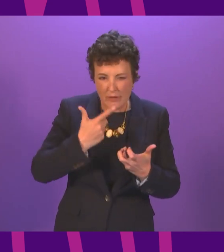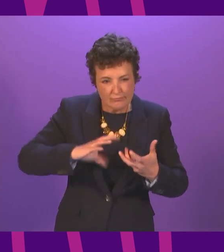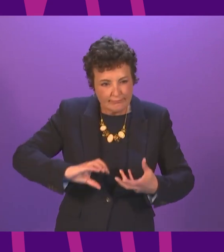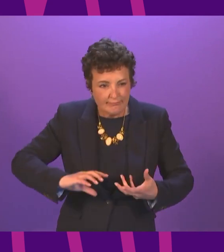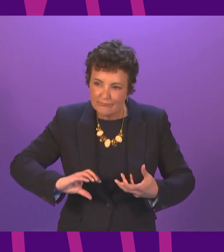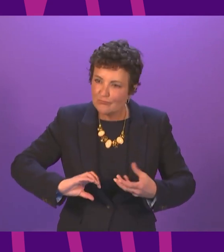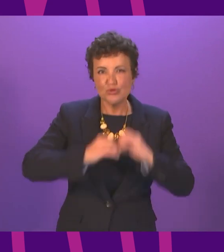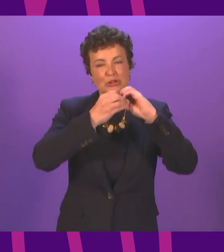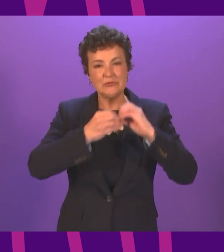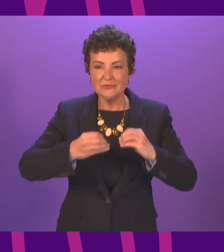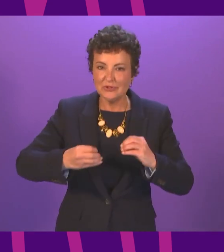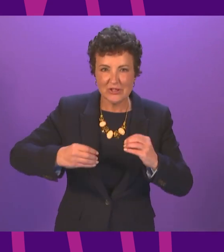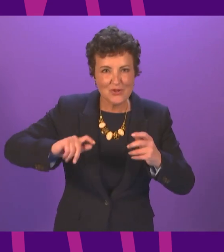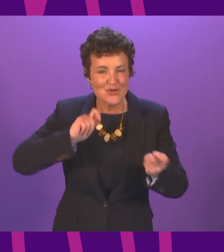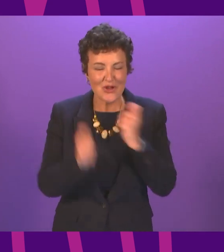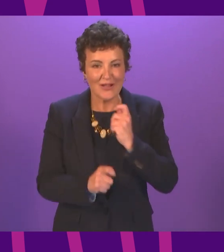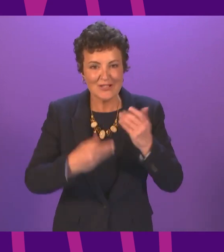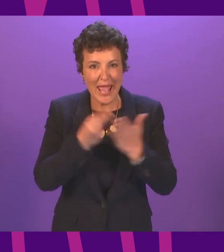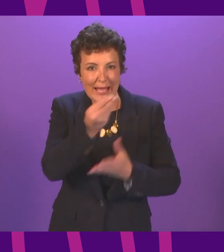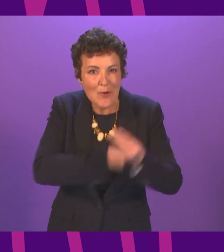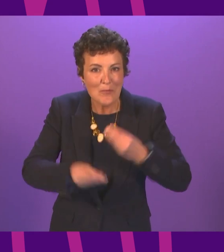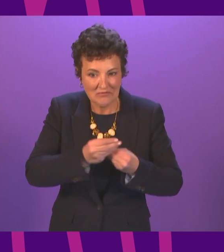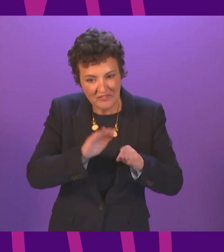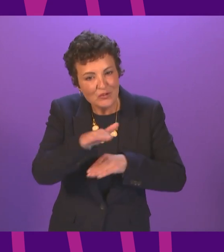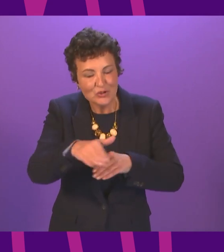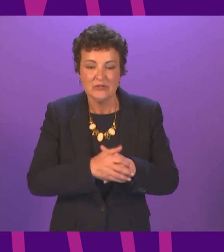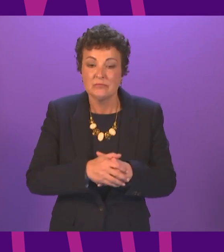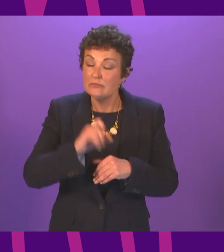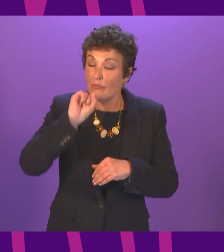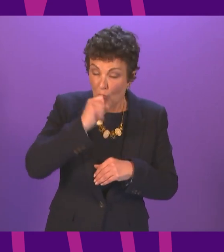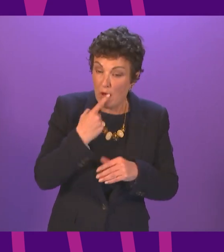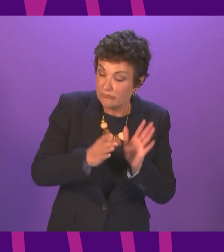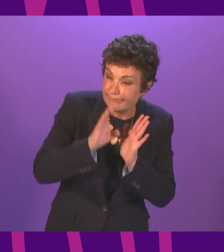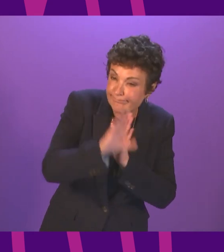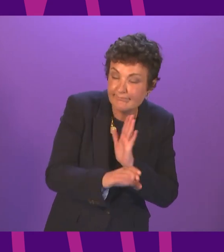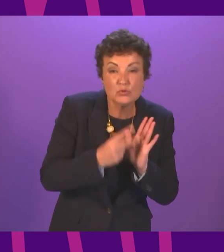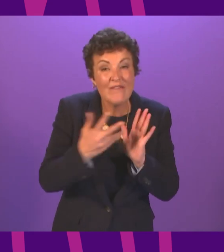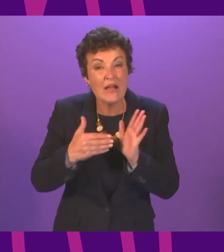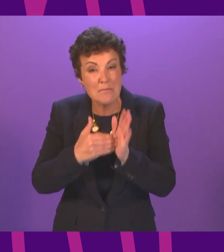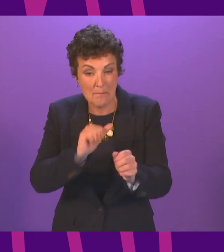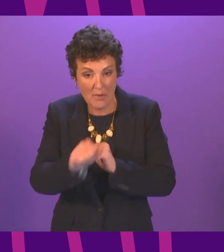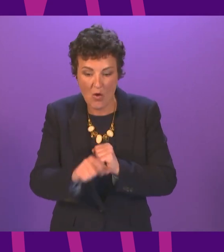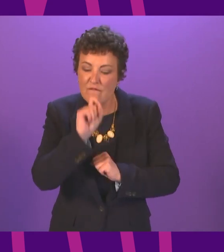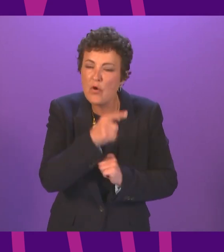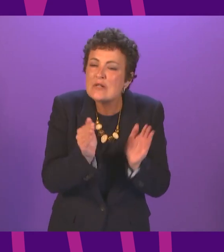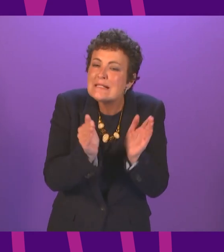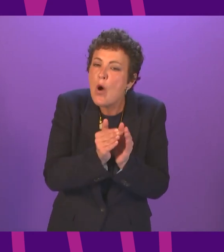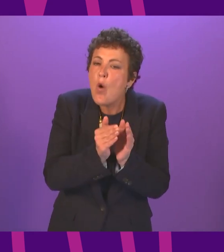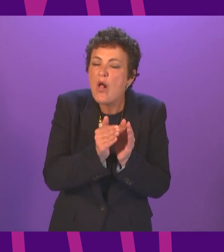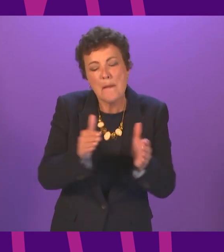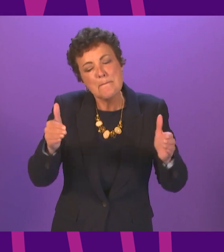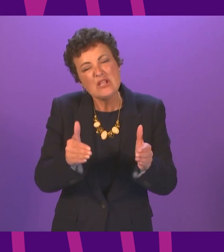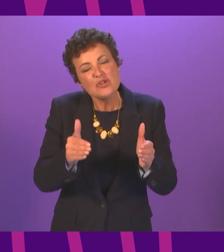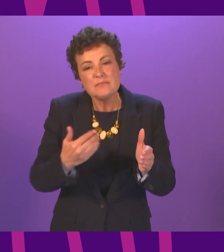will reopen the Digital Boost Fund, backed by £25 million, providing technology support and training for small and medium-sized businesses.